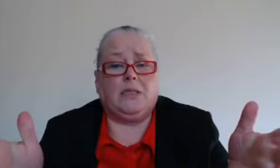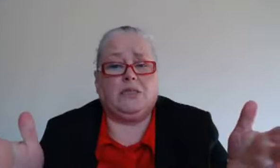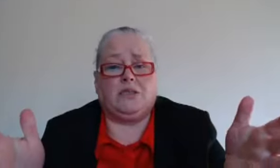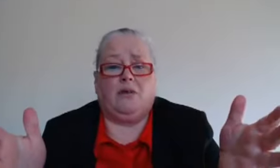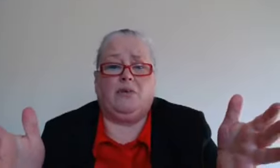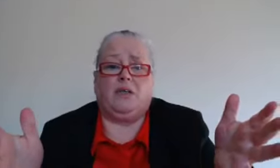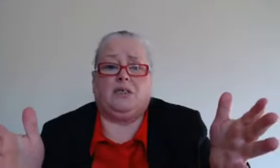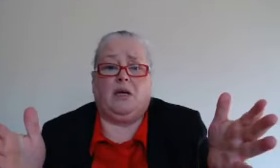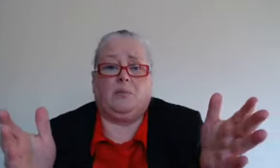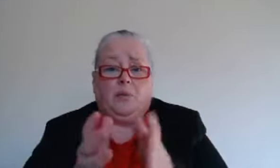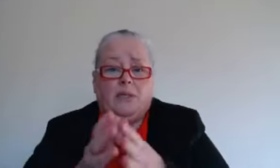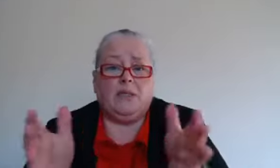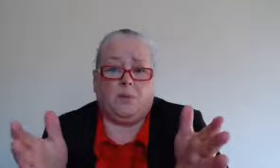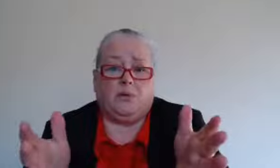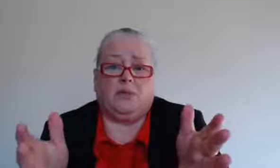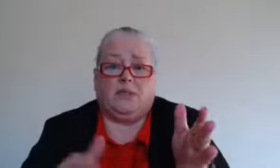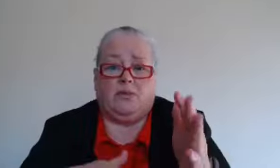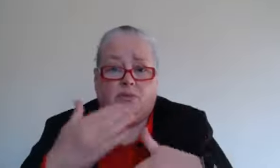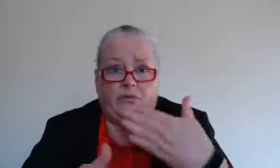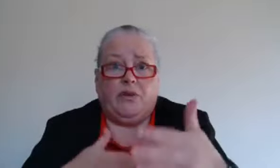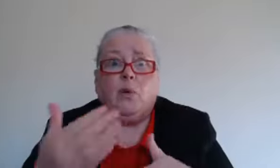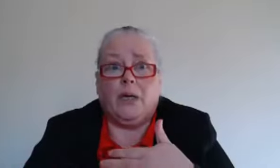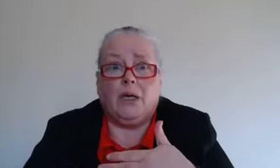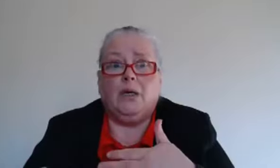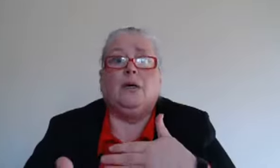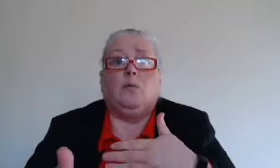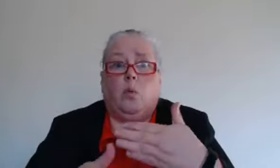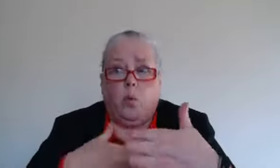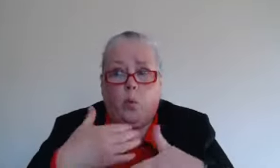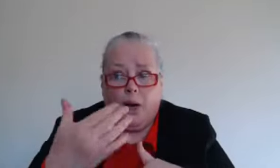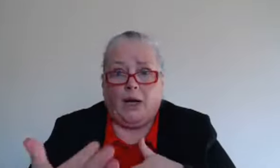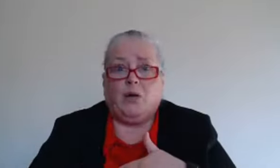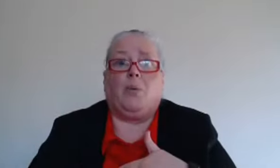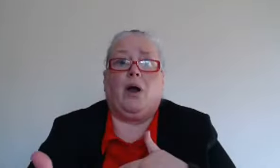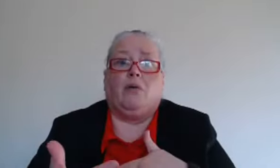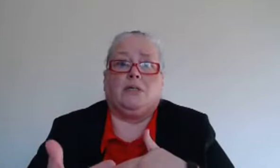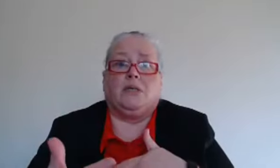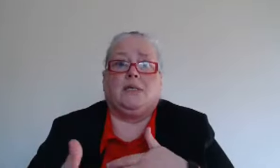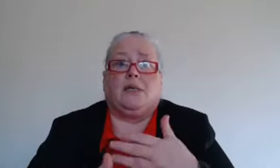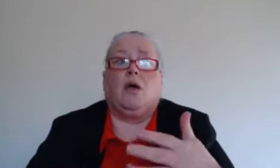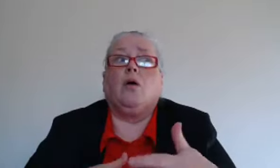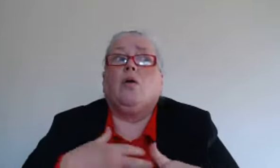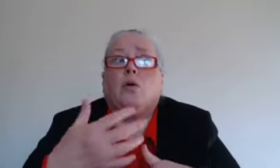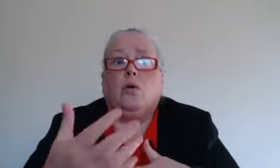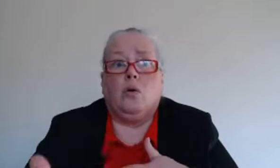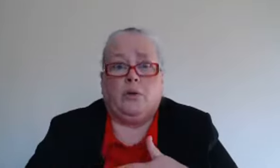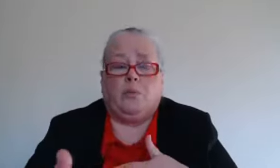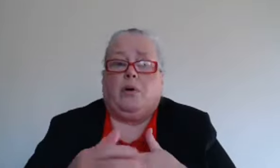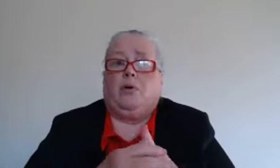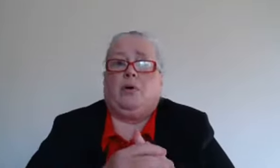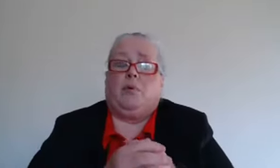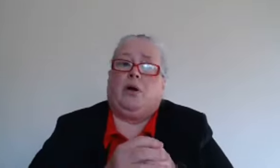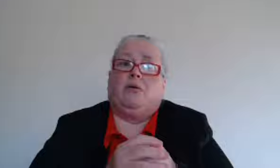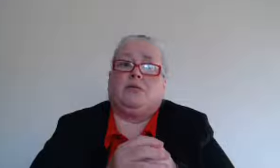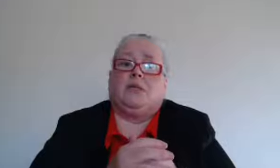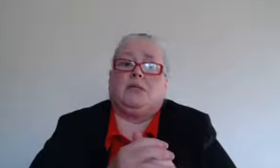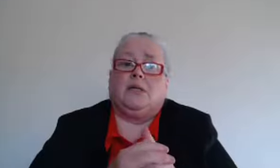ask yourself here to help you with this process of reviewing where you're prioritizing who are you prioritizing